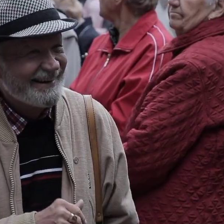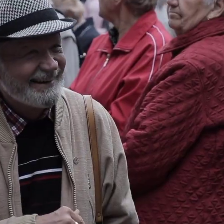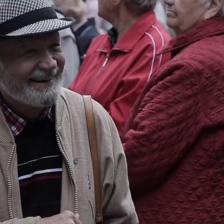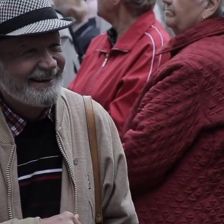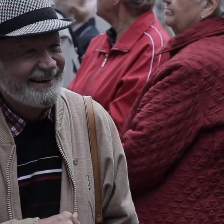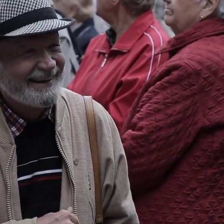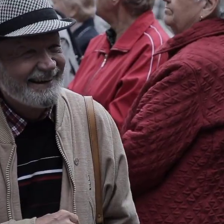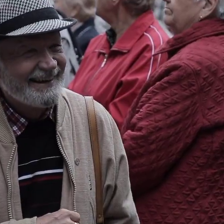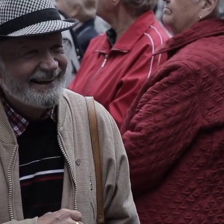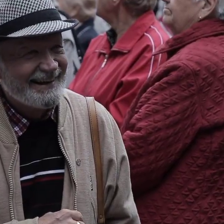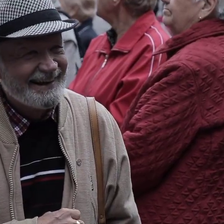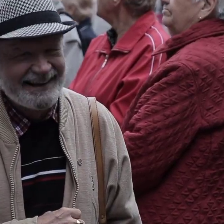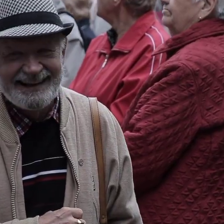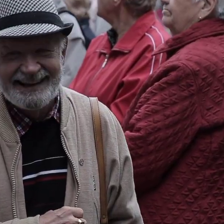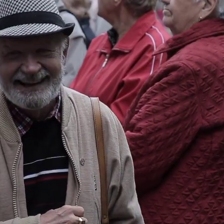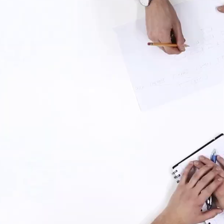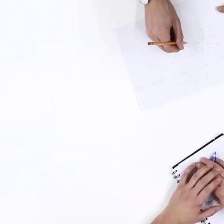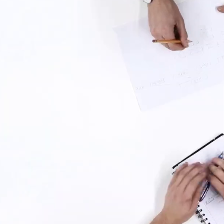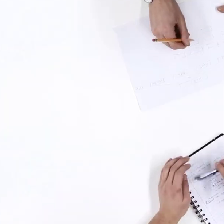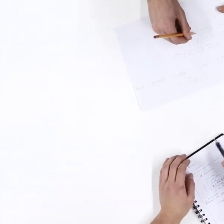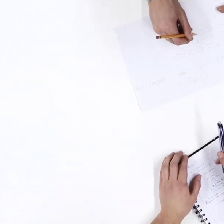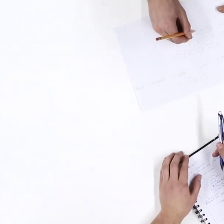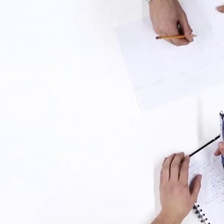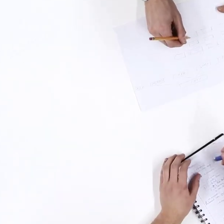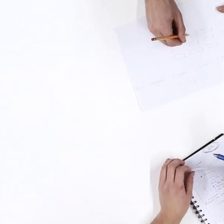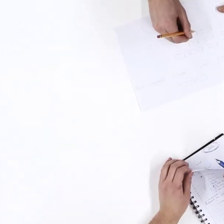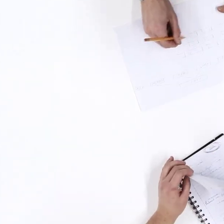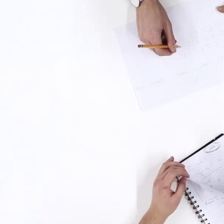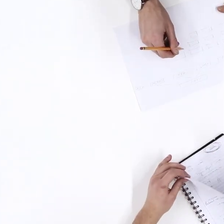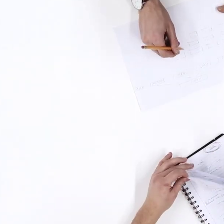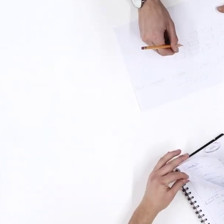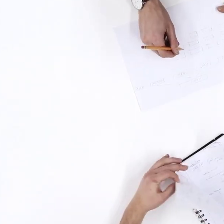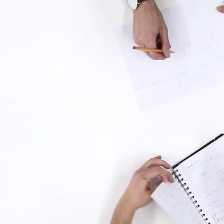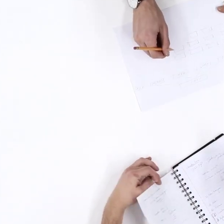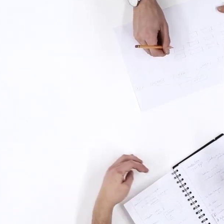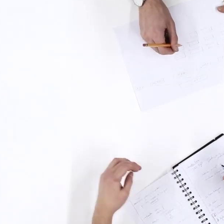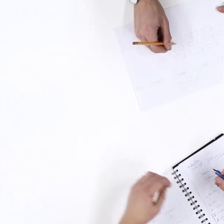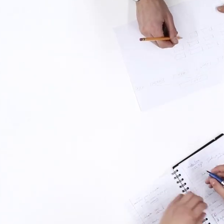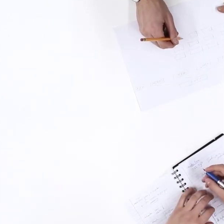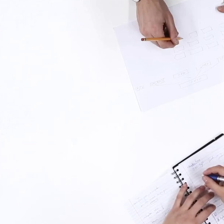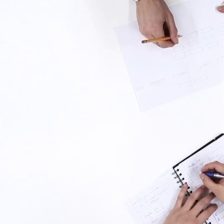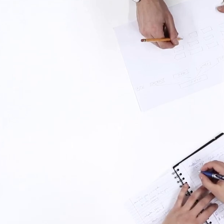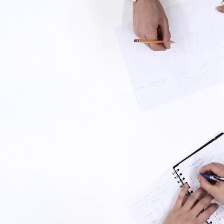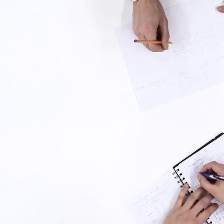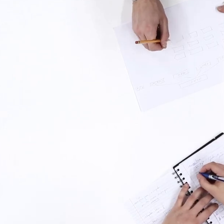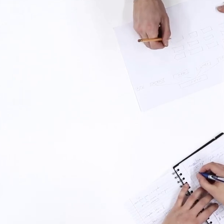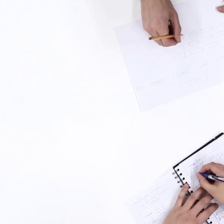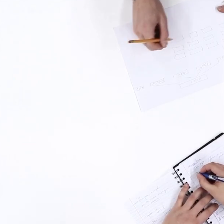closer to real human connection. What would you build with SignGemma? Let me know in the comments.